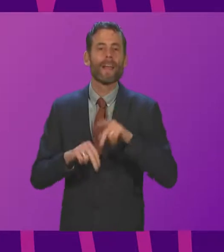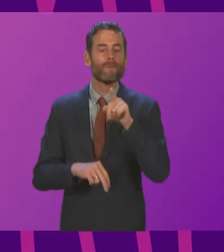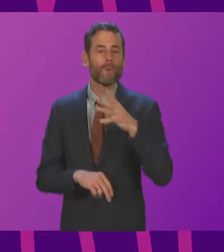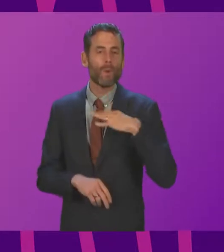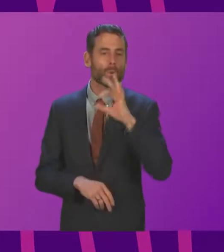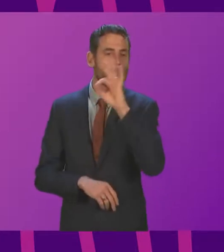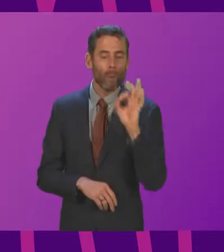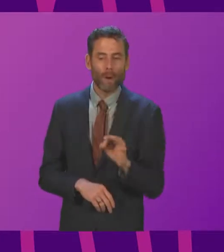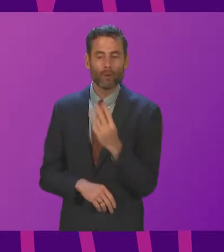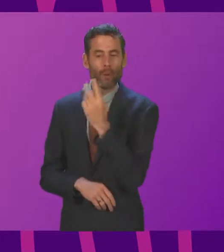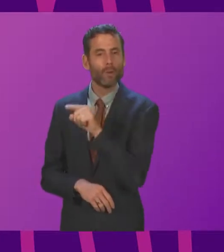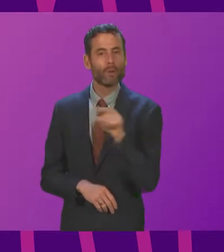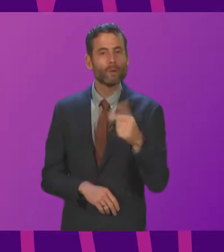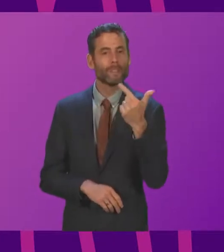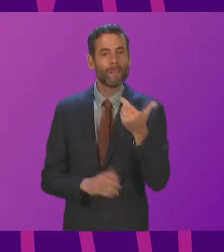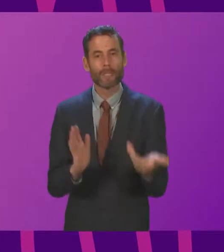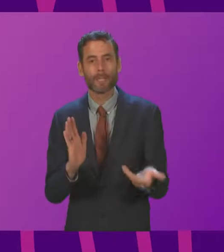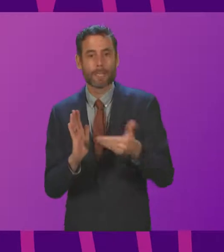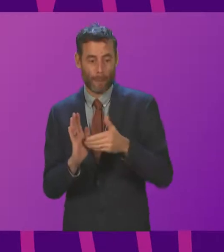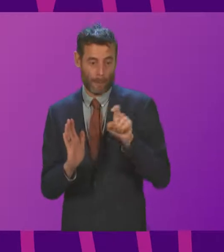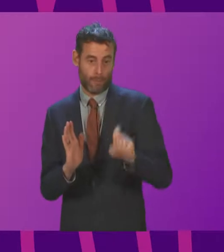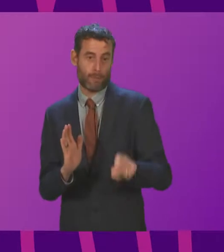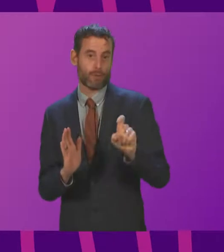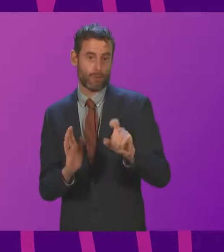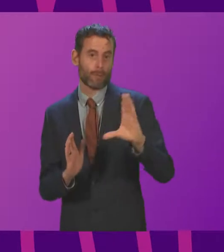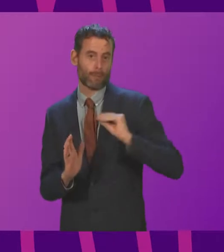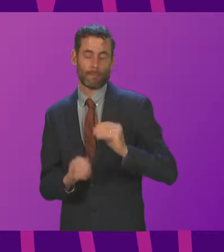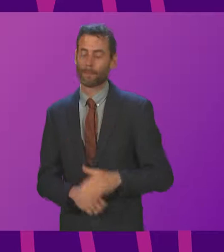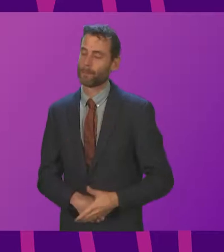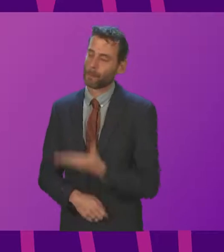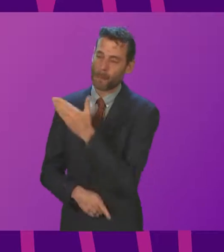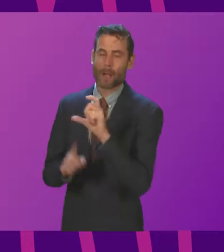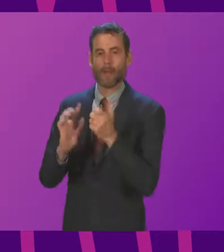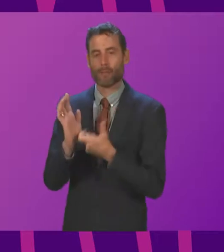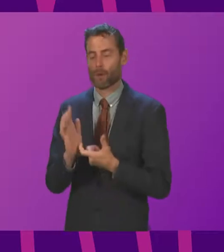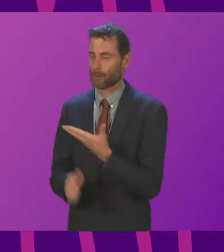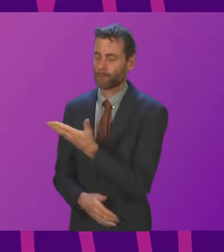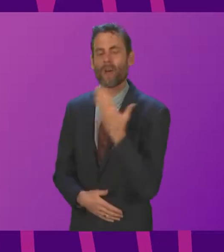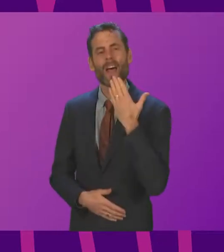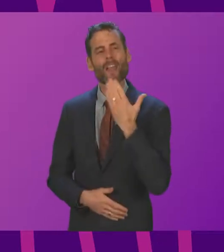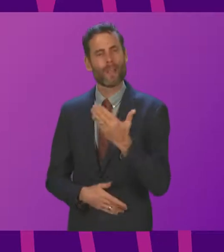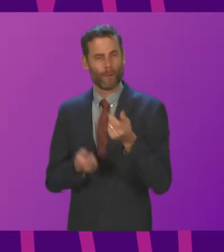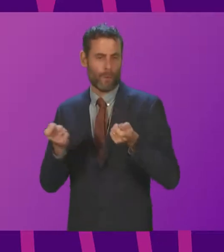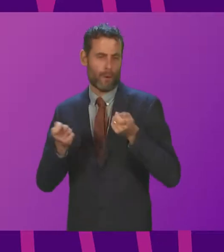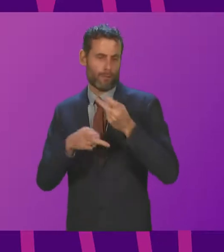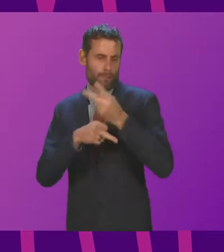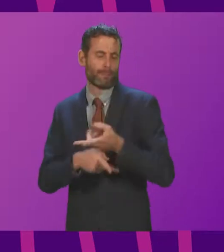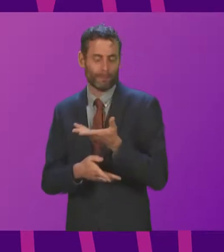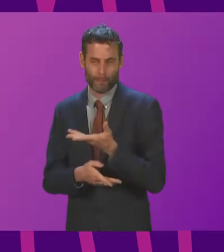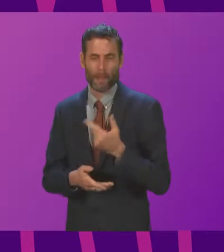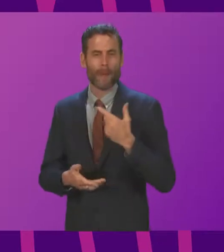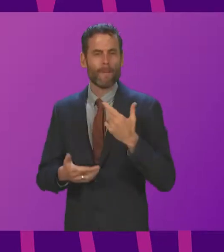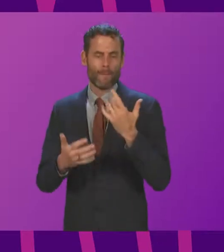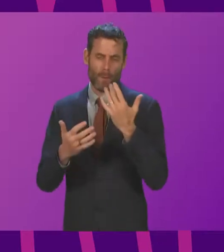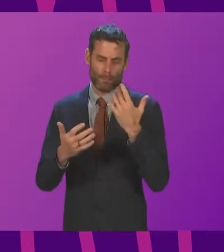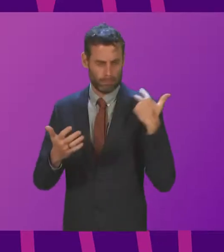during the relevant question. I call Douglas Ross. Thank you very much, Presiding Officer. After months of worry about what would happen,